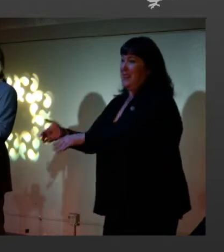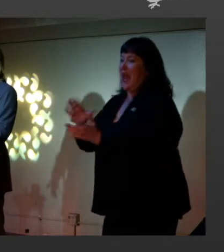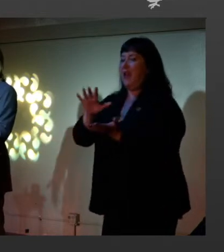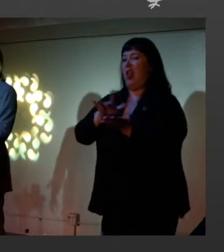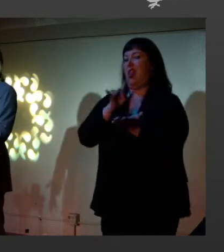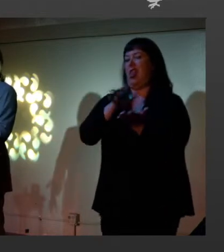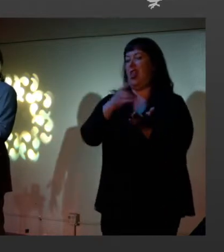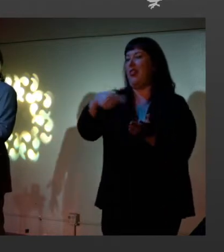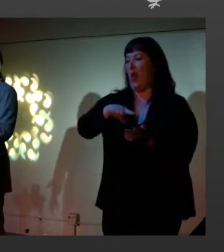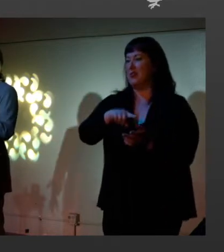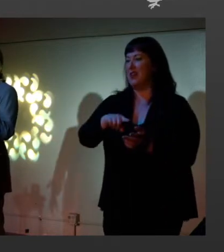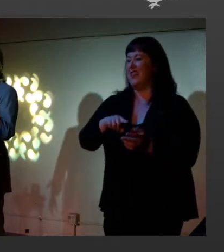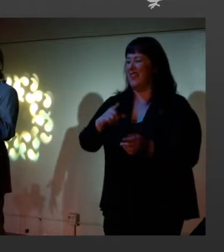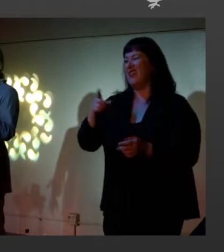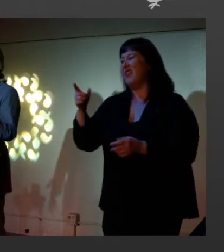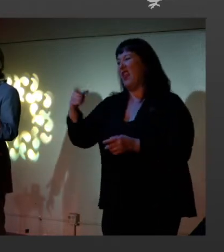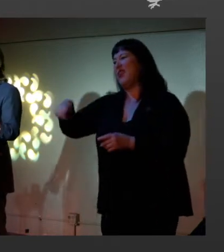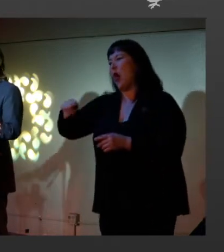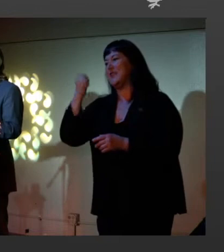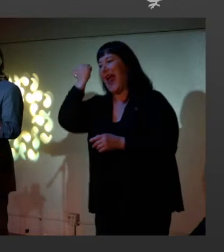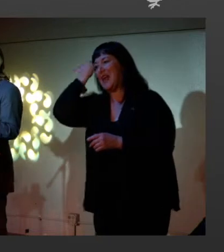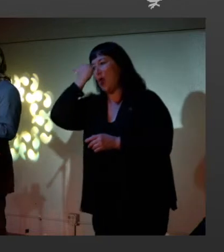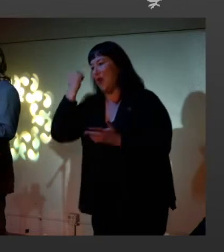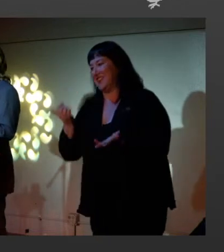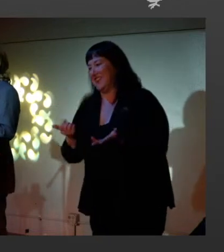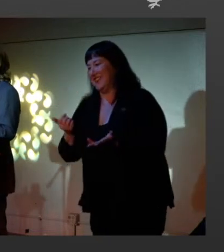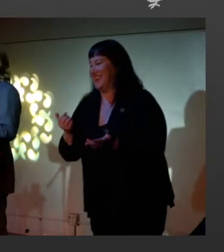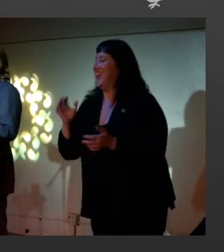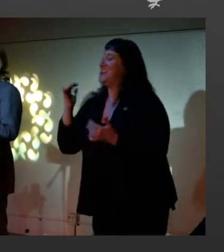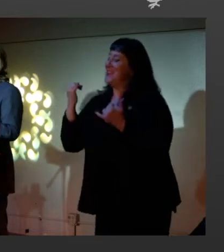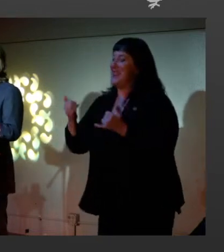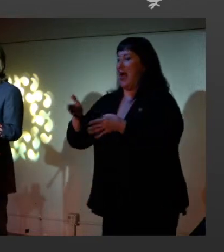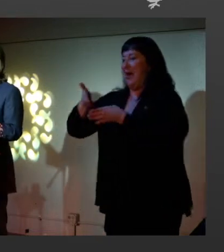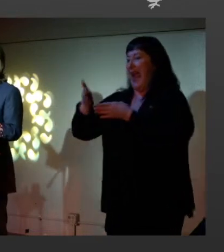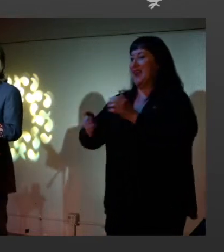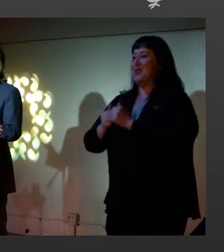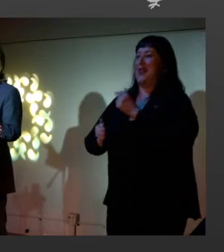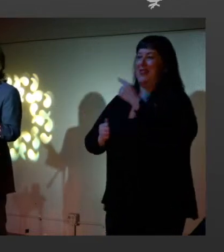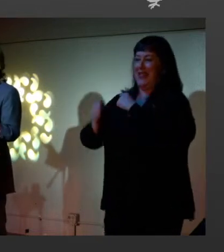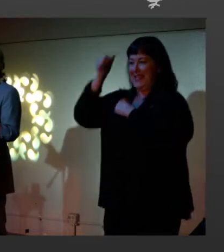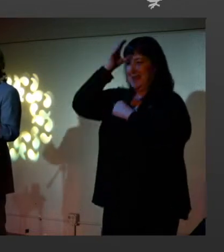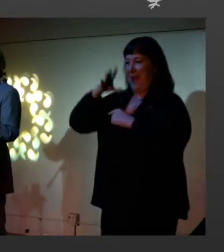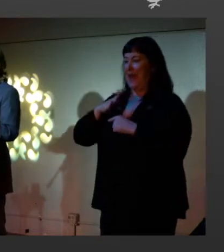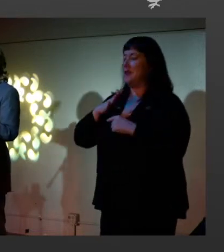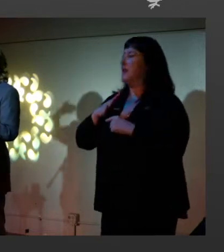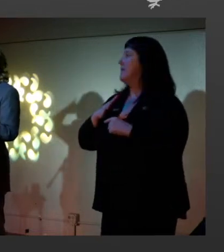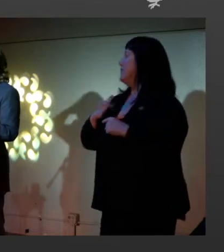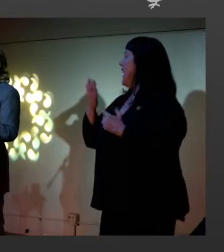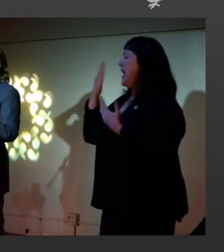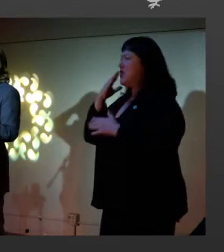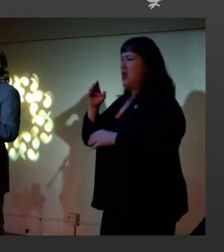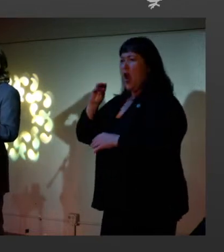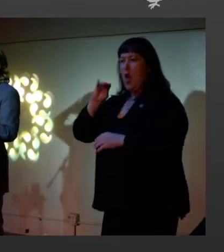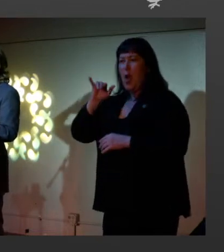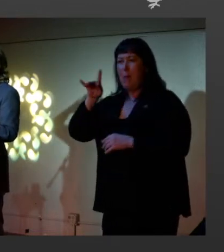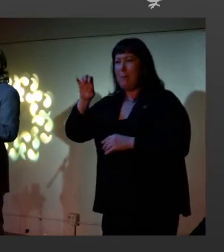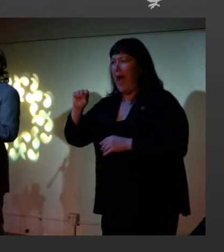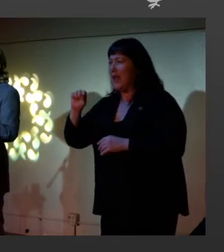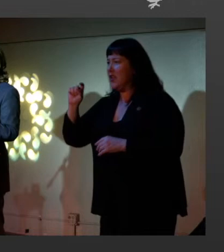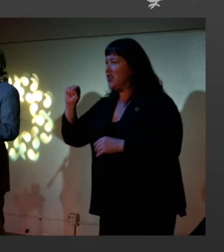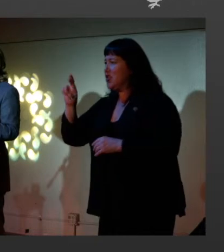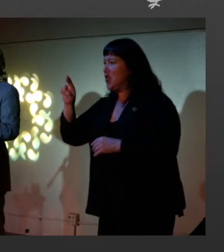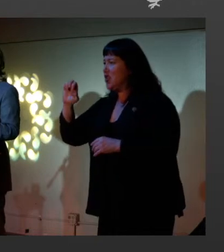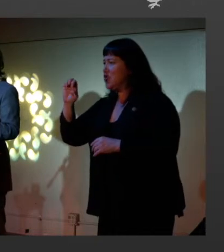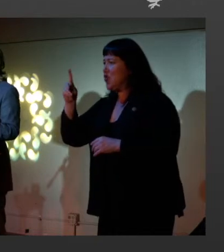Yeah, those assholes. So which is why we're ending with this man. This is, I don't know if Miles Trayer is here, one of our